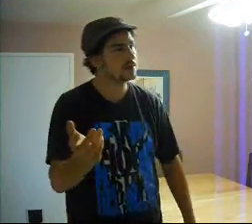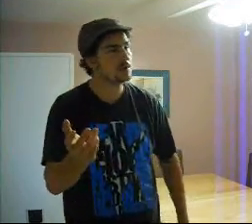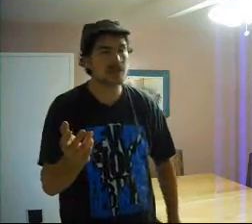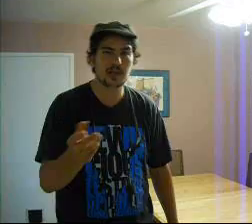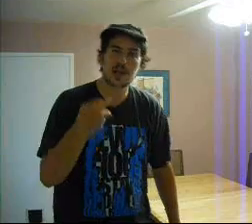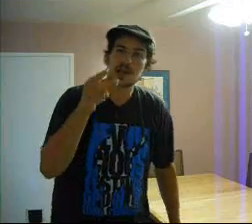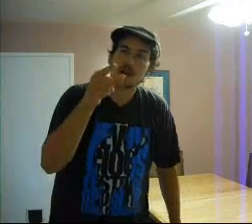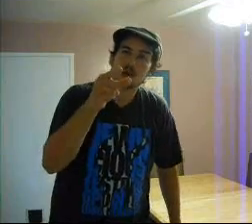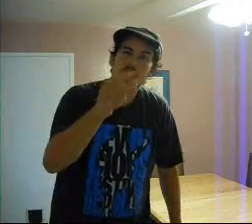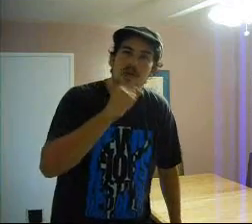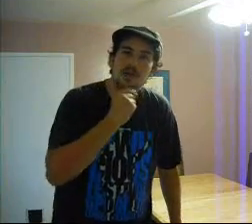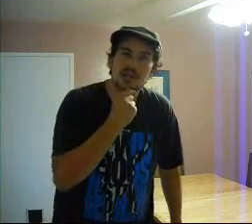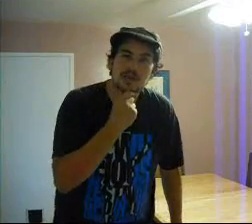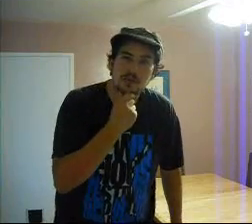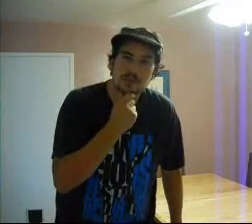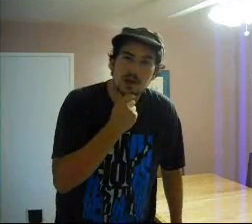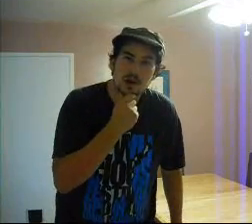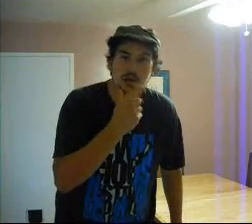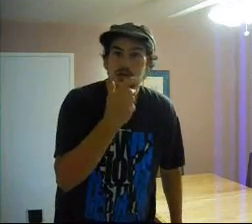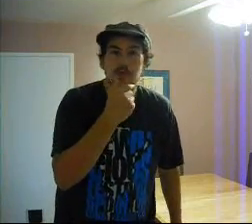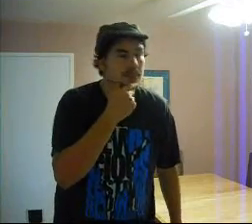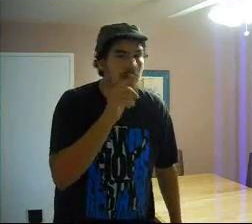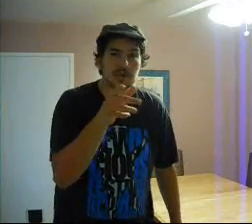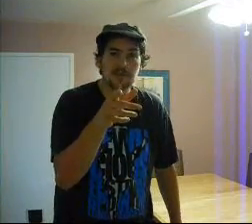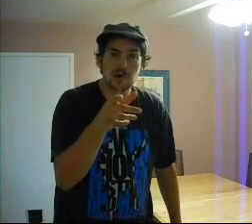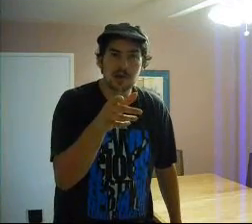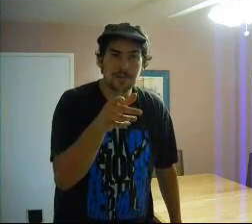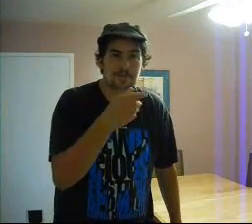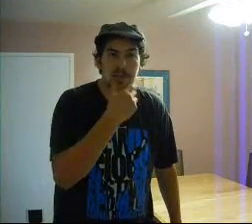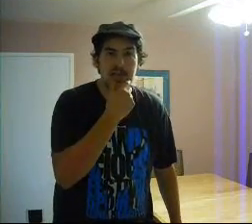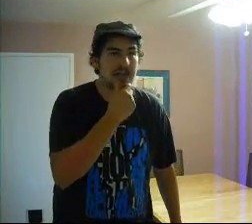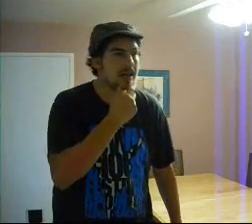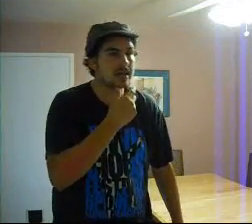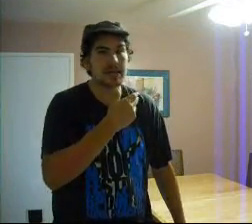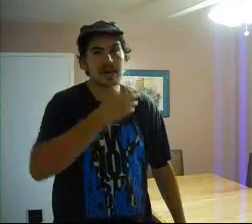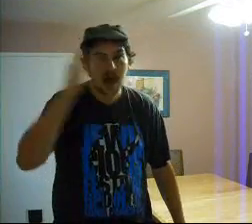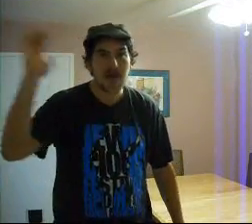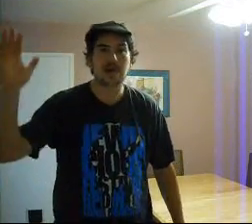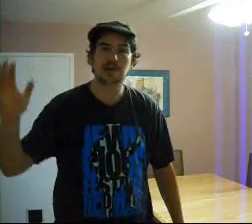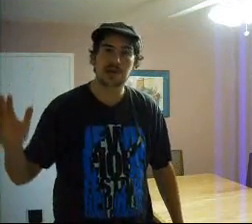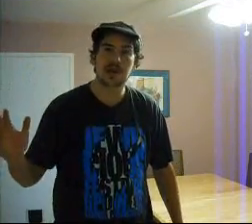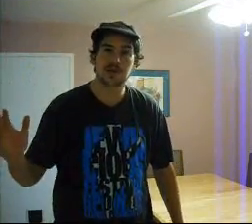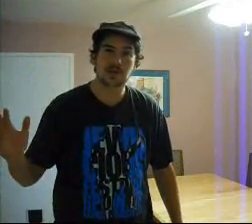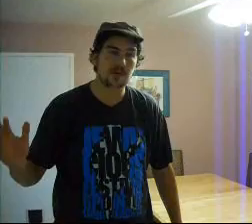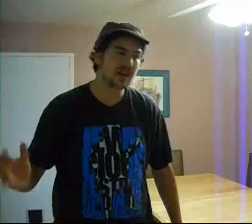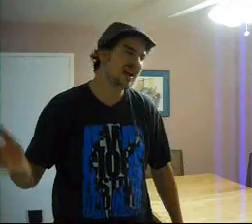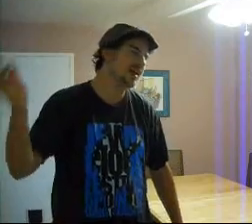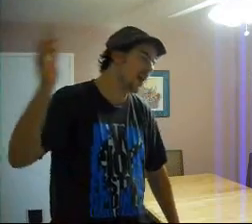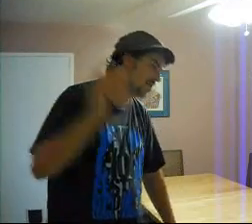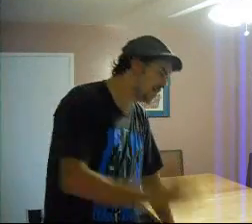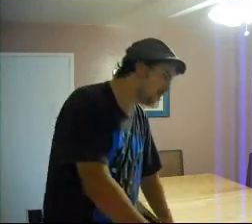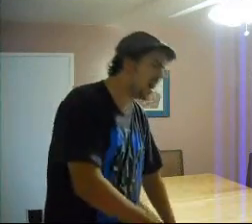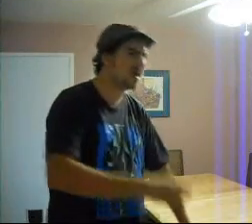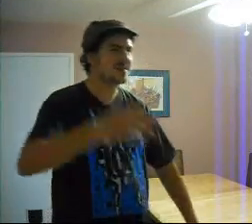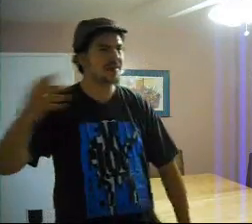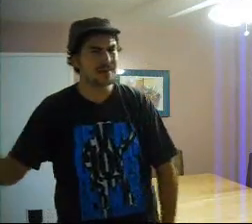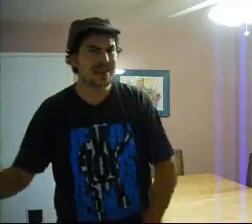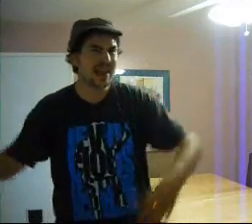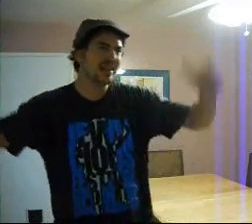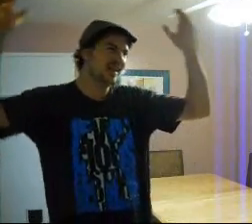it's redundant. The less frum they are. It's true. I was in Berkeley. And they take like a half hour to take out the Torah. Yeah, yeah. sit around. And the women take it. And they